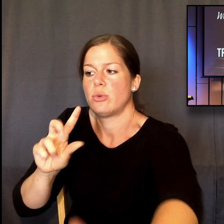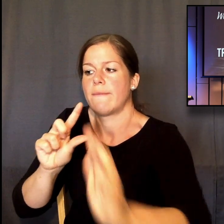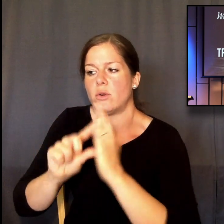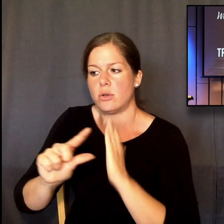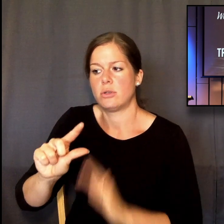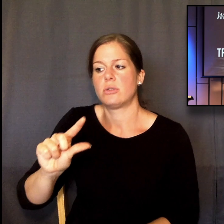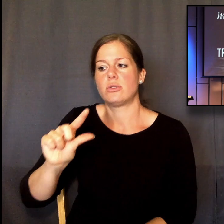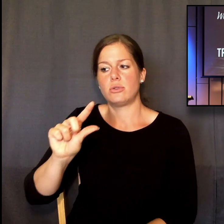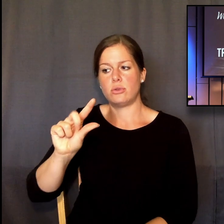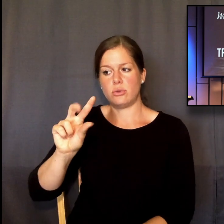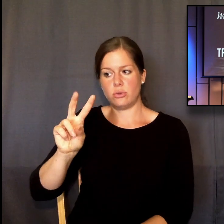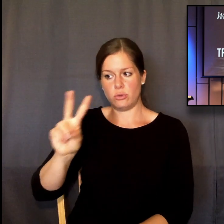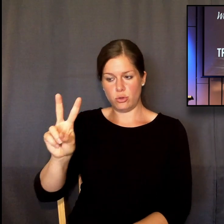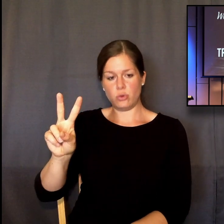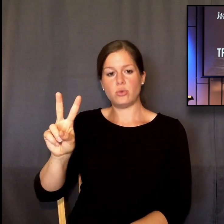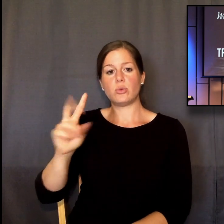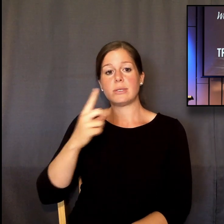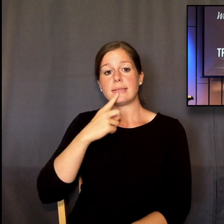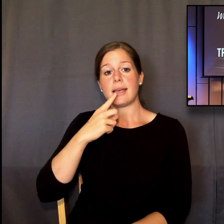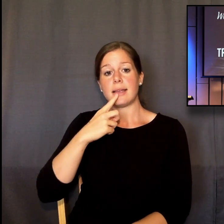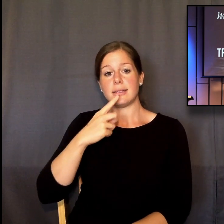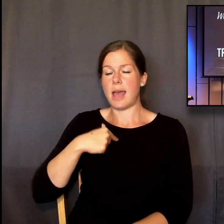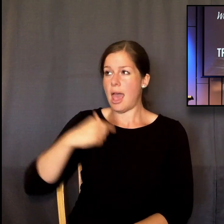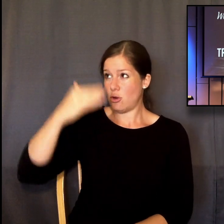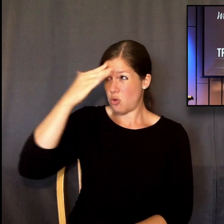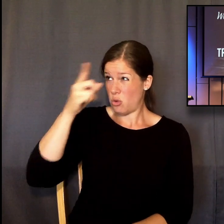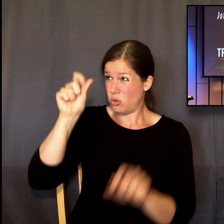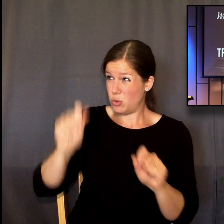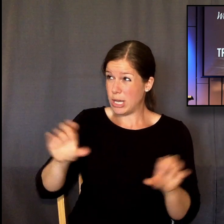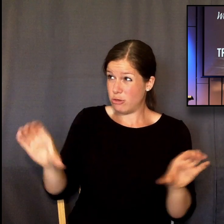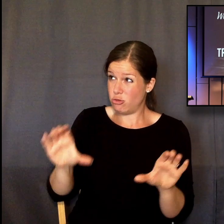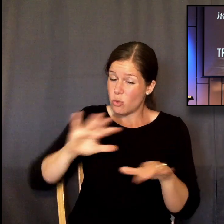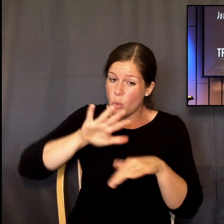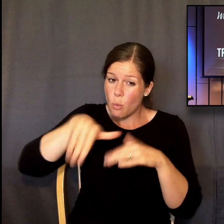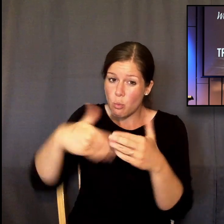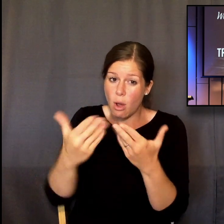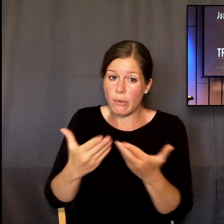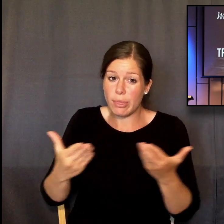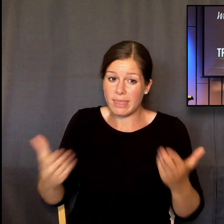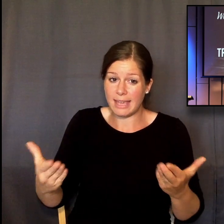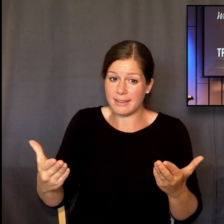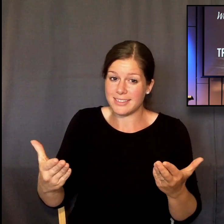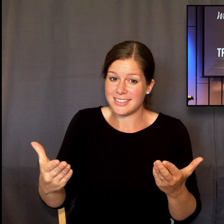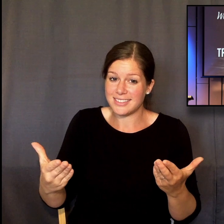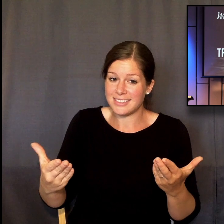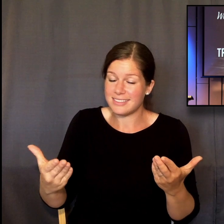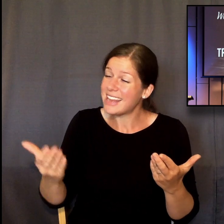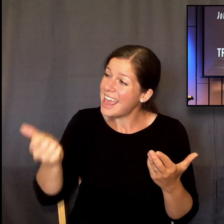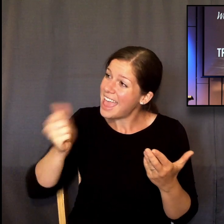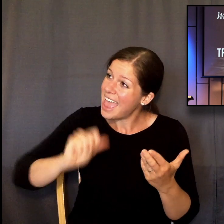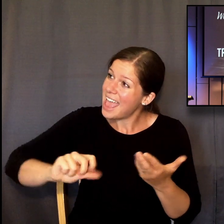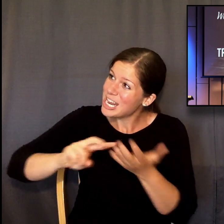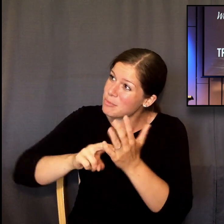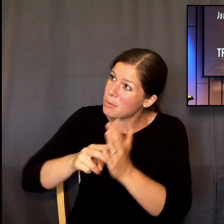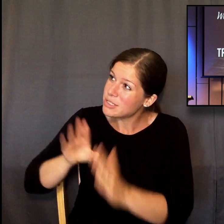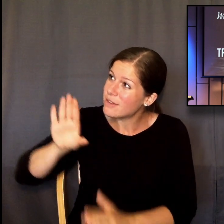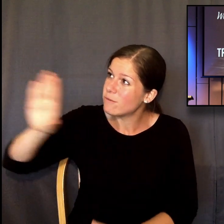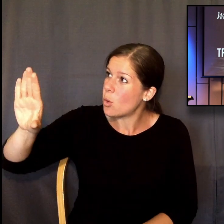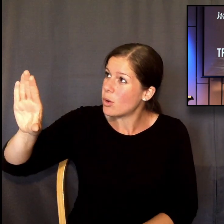things. That's omnipotence. You can do all things, and that no purpose of yours can be thwarted. That